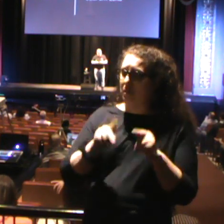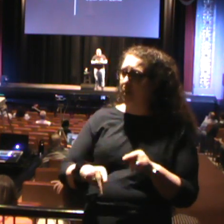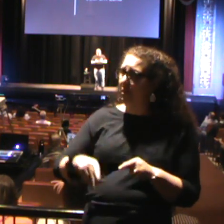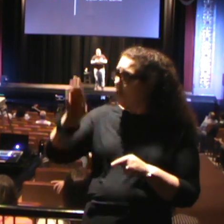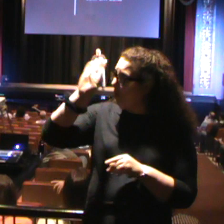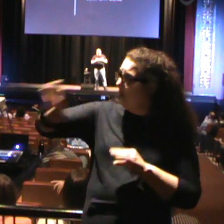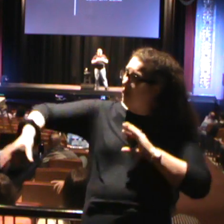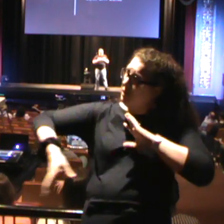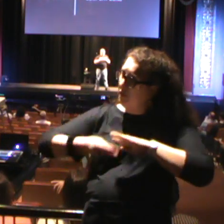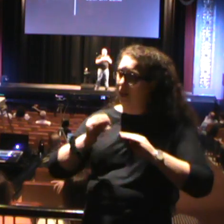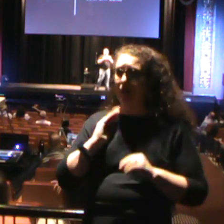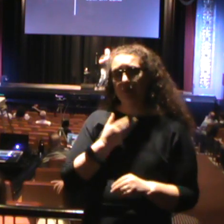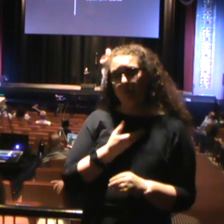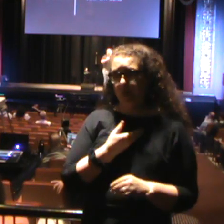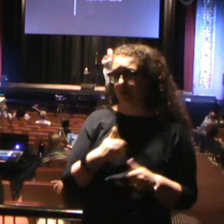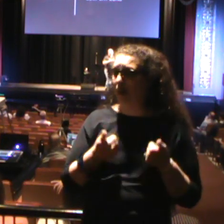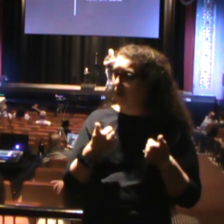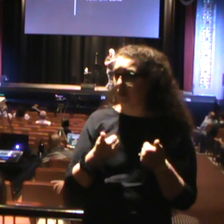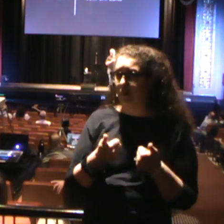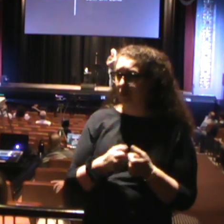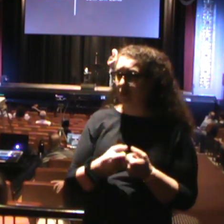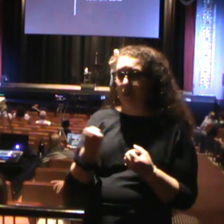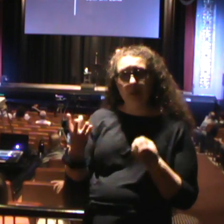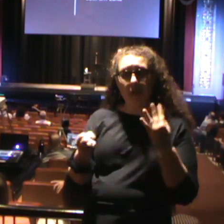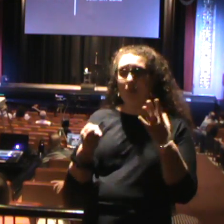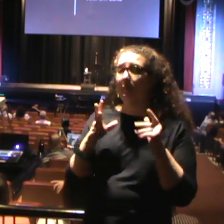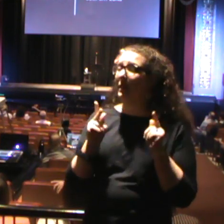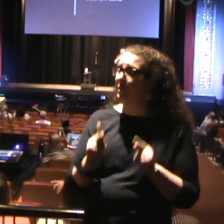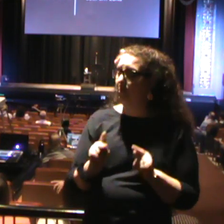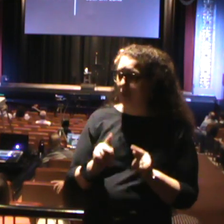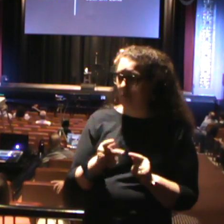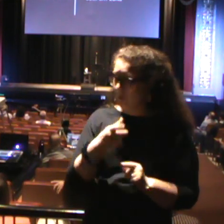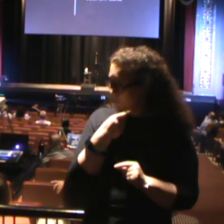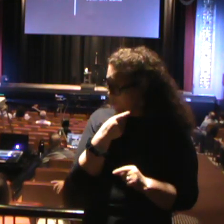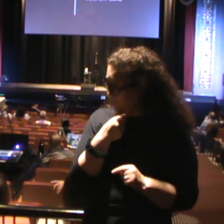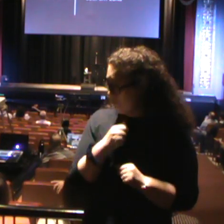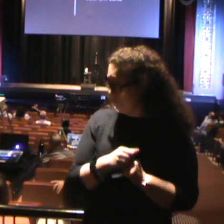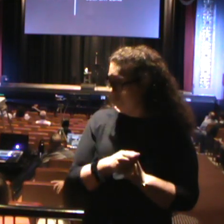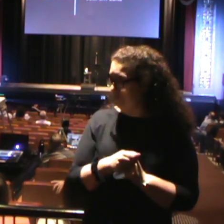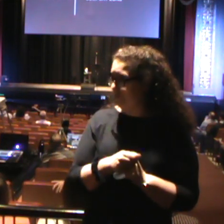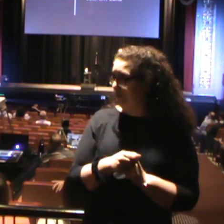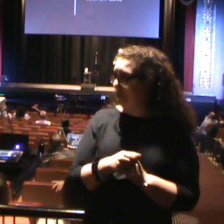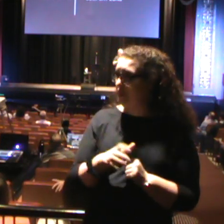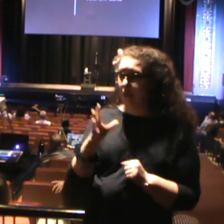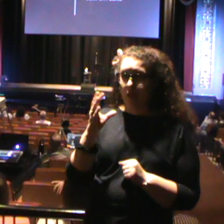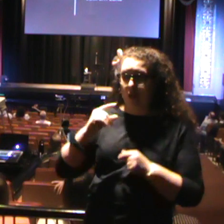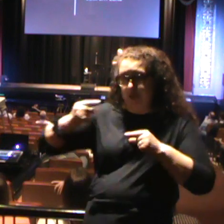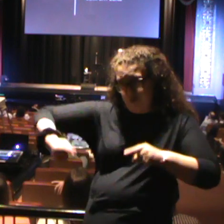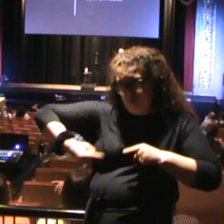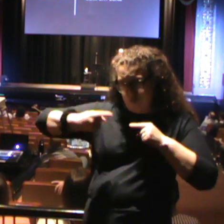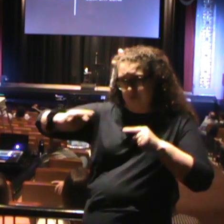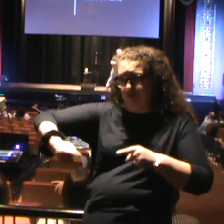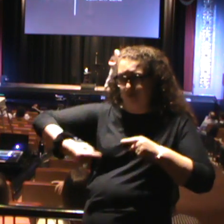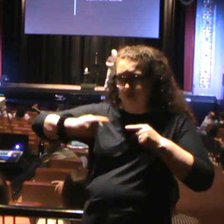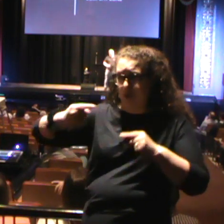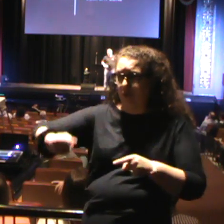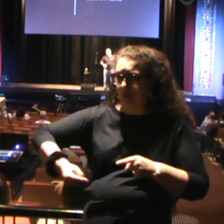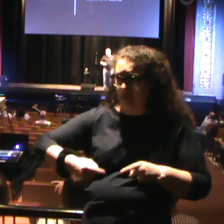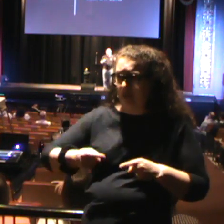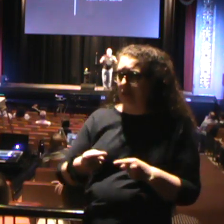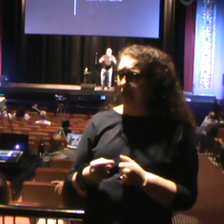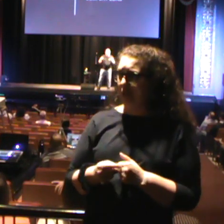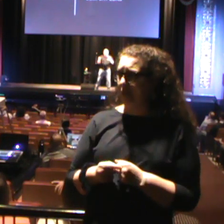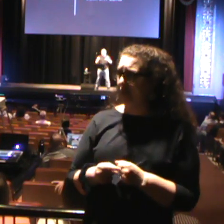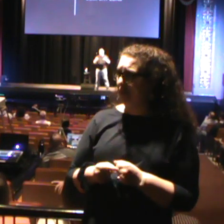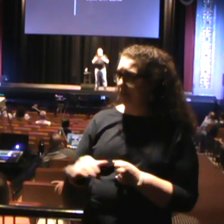people. There's a lot of people who are in the same boat. They're struggling. They're like, man, I've got this comfort